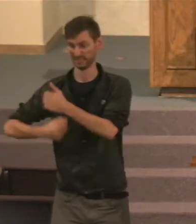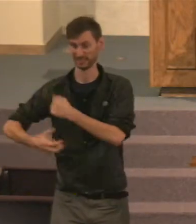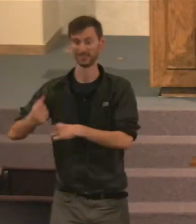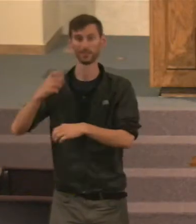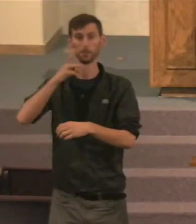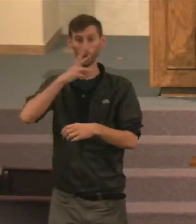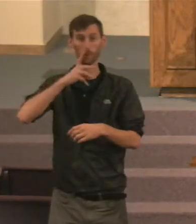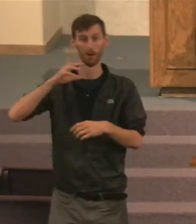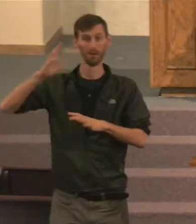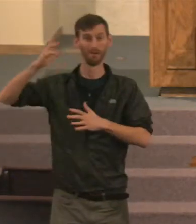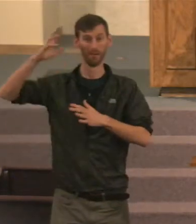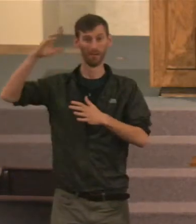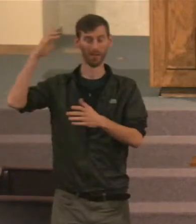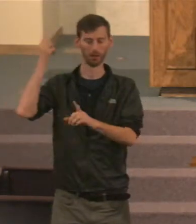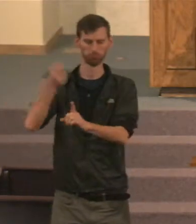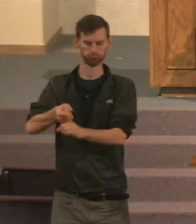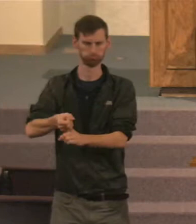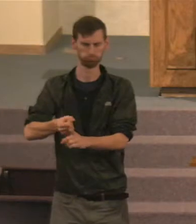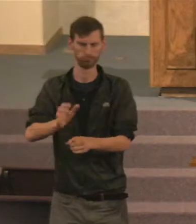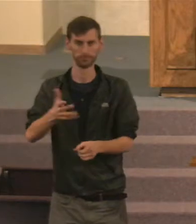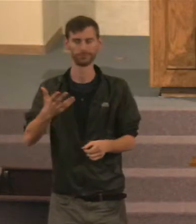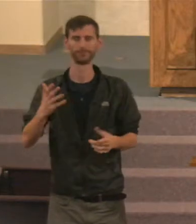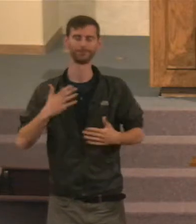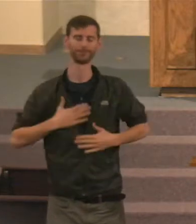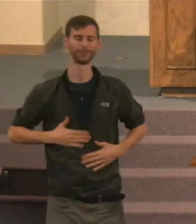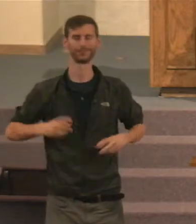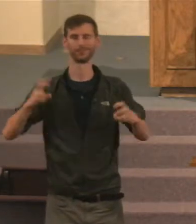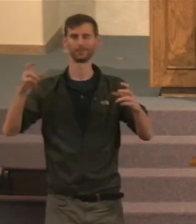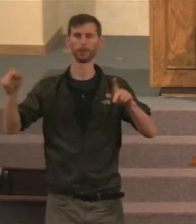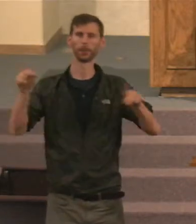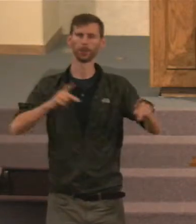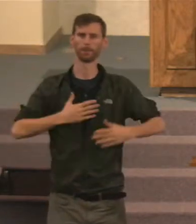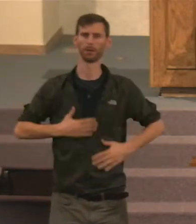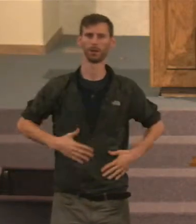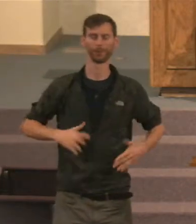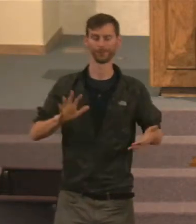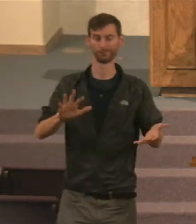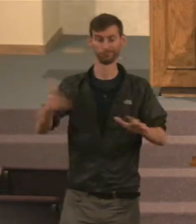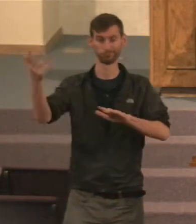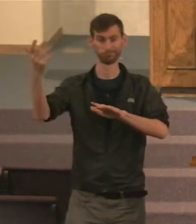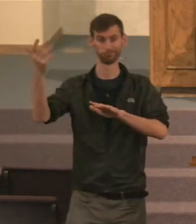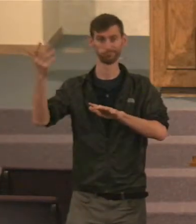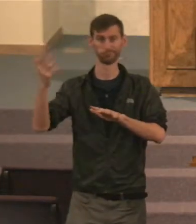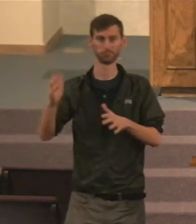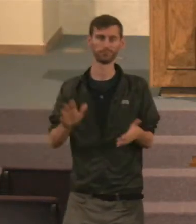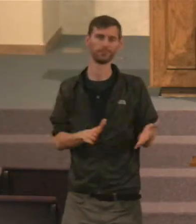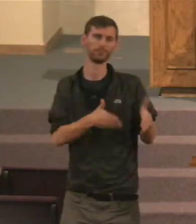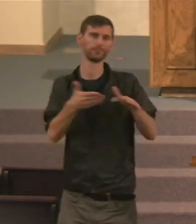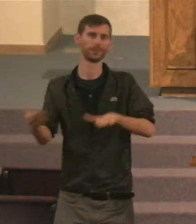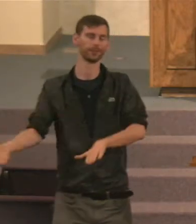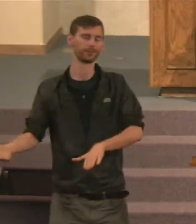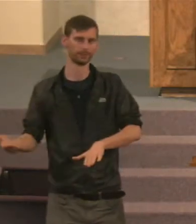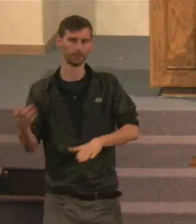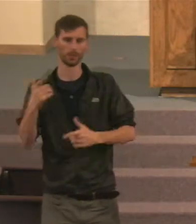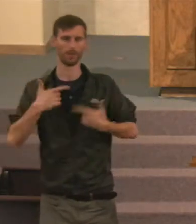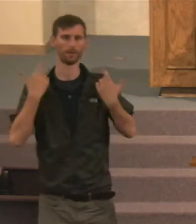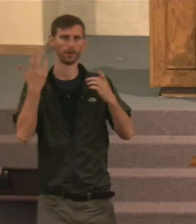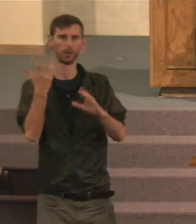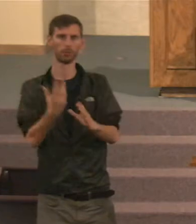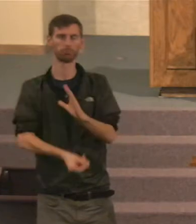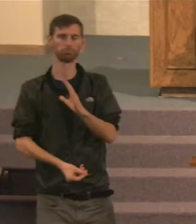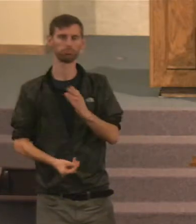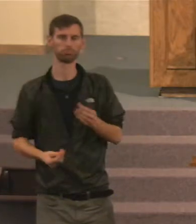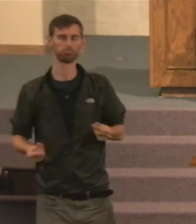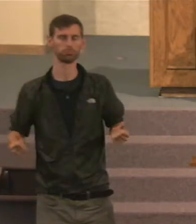going to come, When it's just going to break, In the sense that it's, It's not going to function anymore. And life is gone, From a